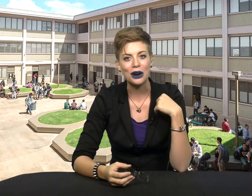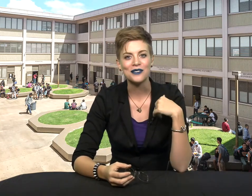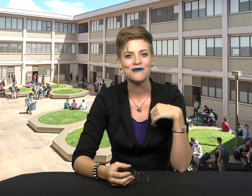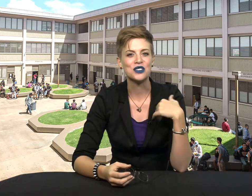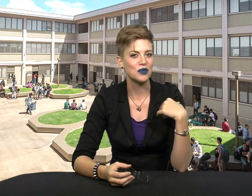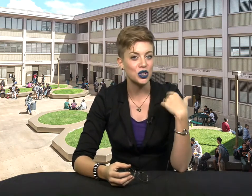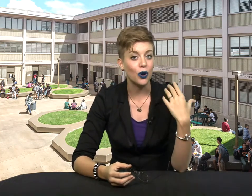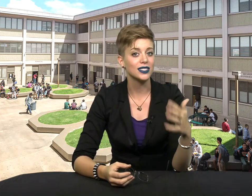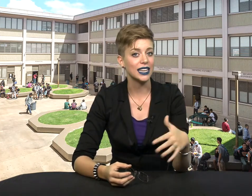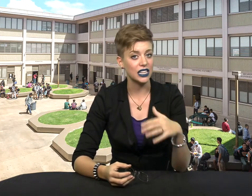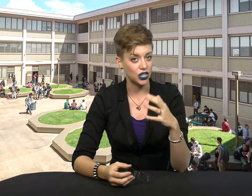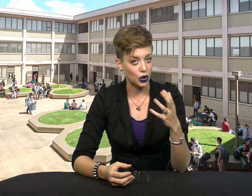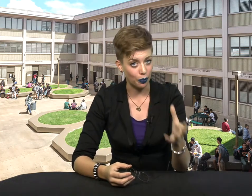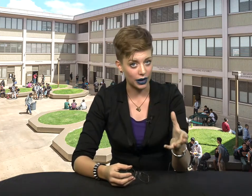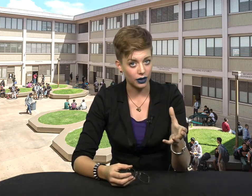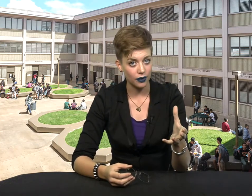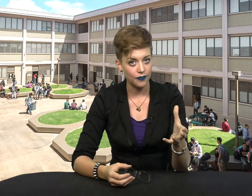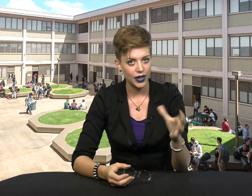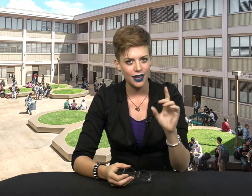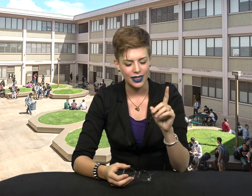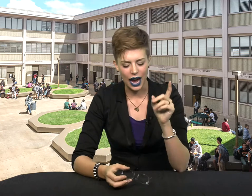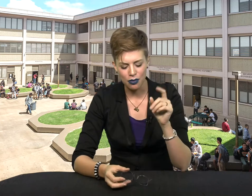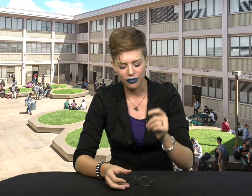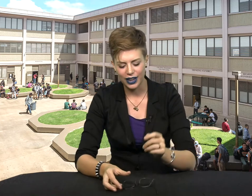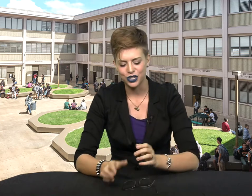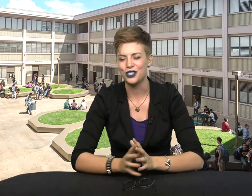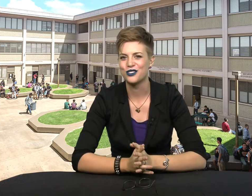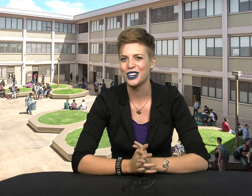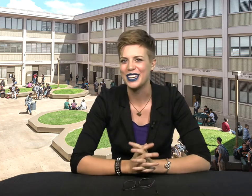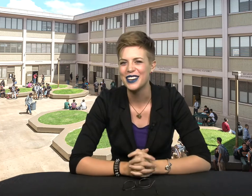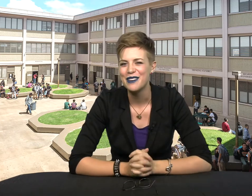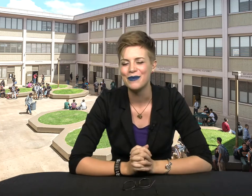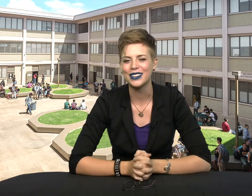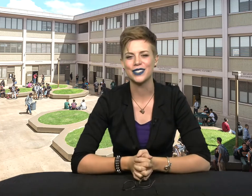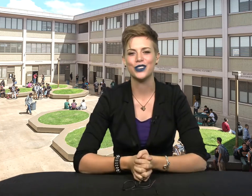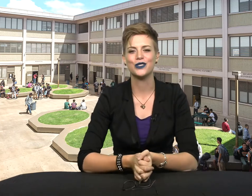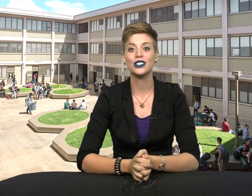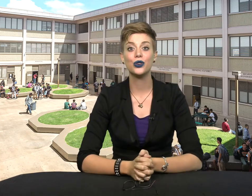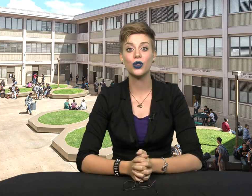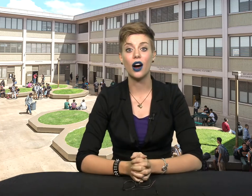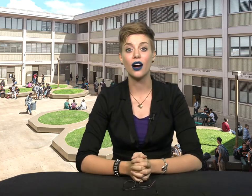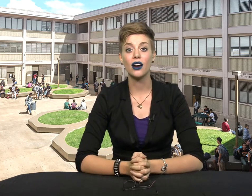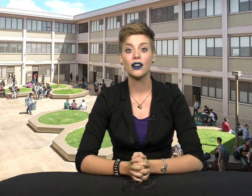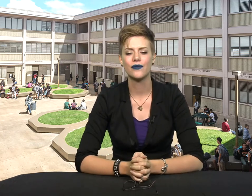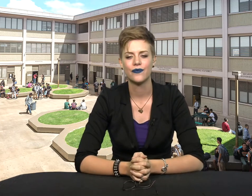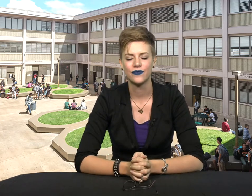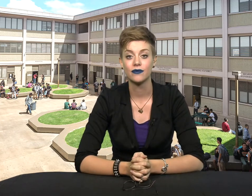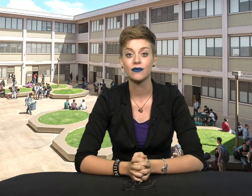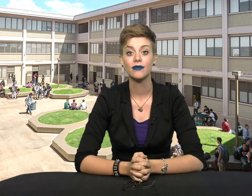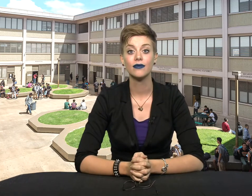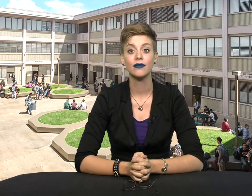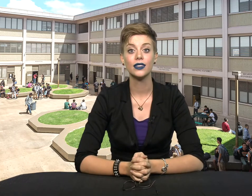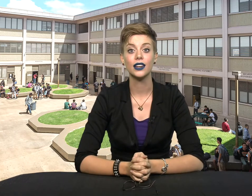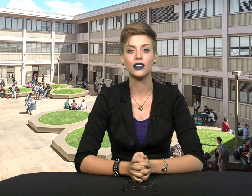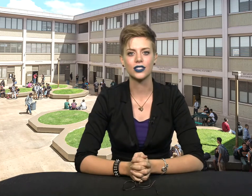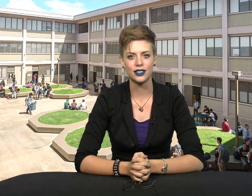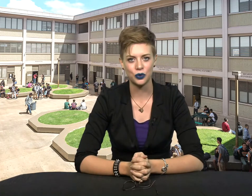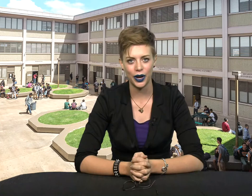someone you want to get to know better. The eyebrow flash is tricky, because if you do it too long, it looks a little weird.